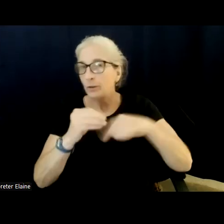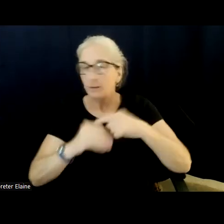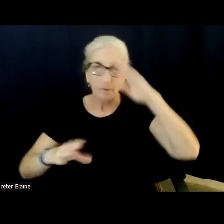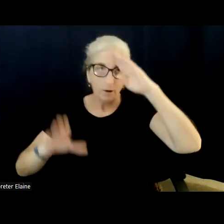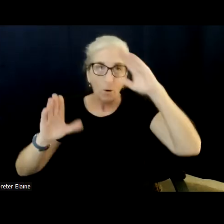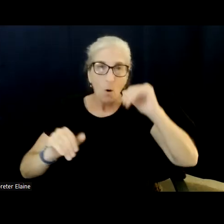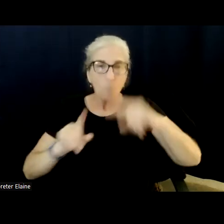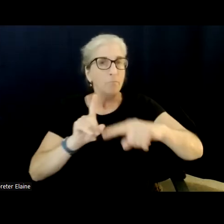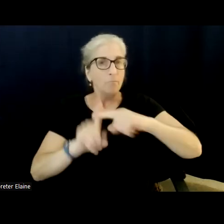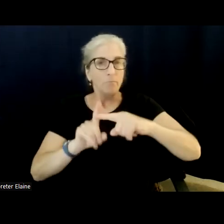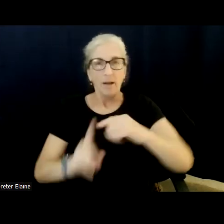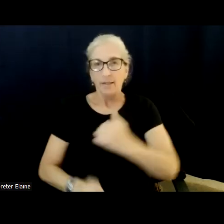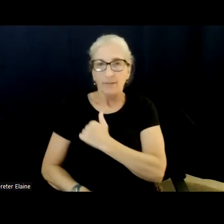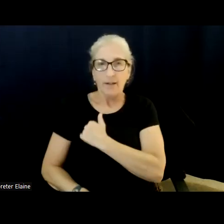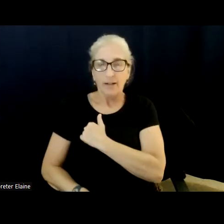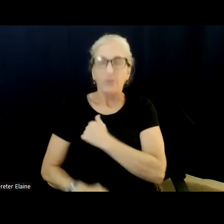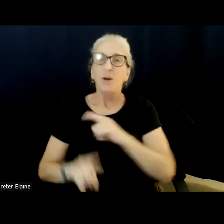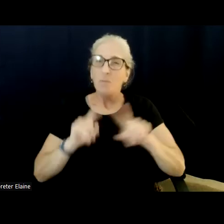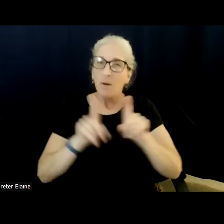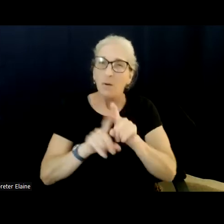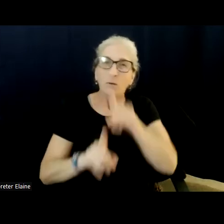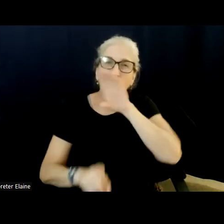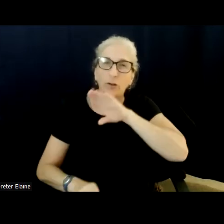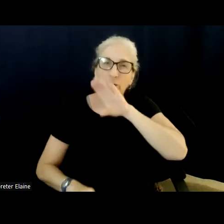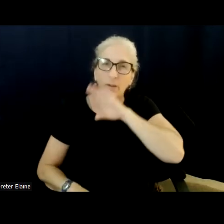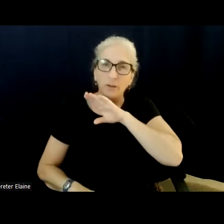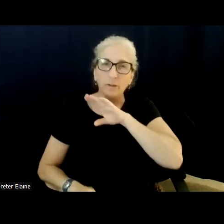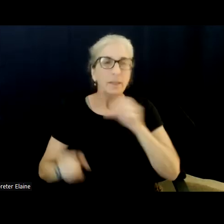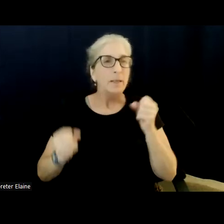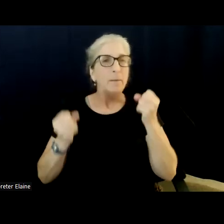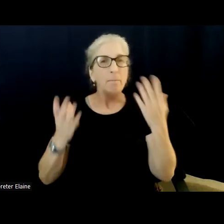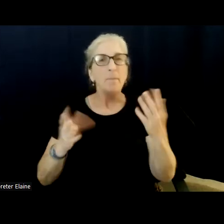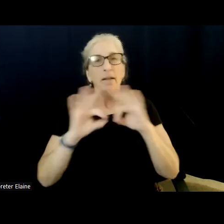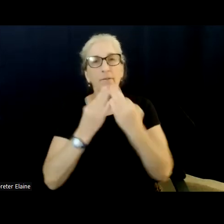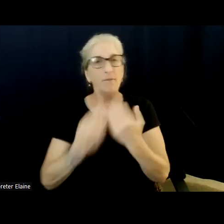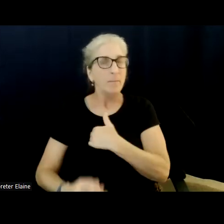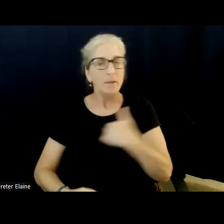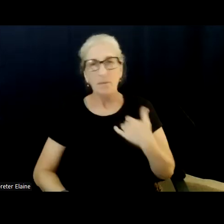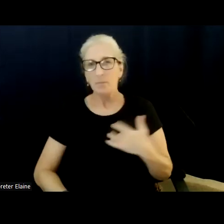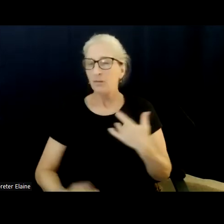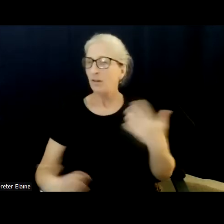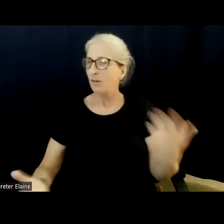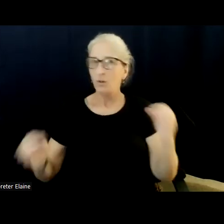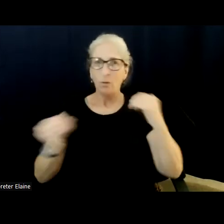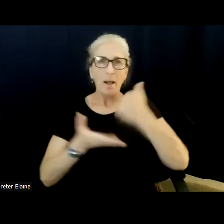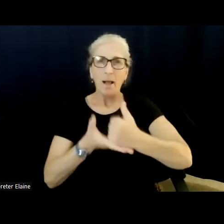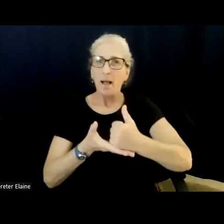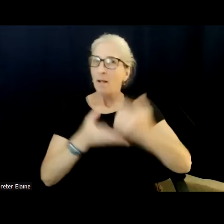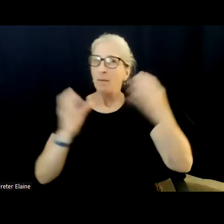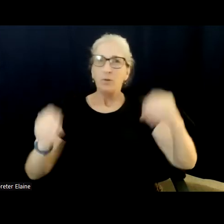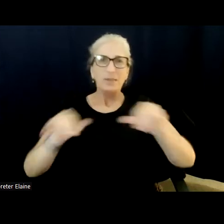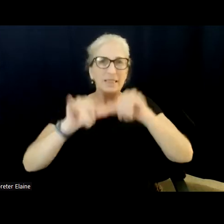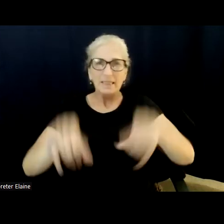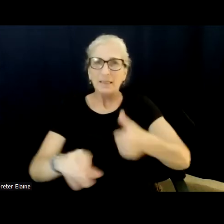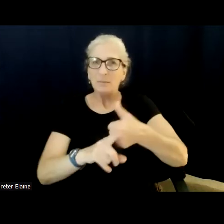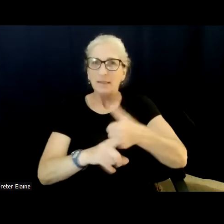I have heard that it often feels like there's no light at the end of the tunnel, and that the system is broken. That even for the